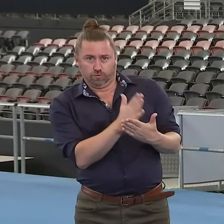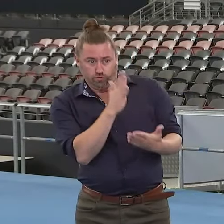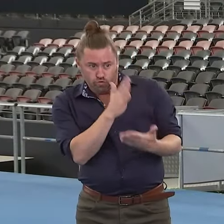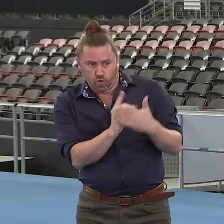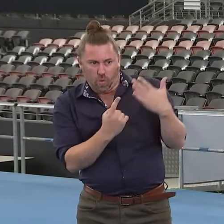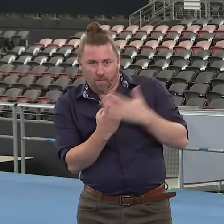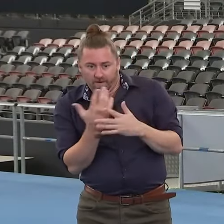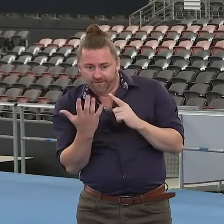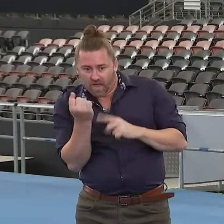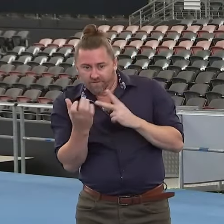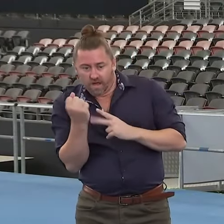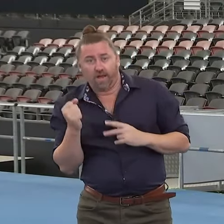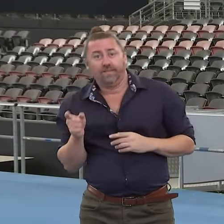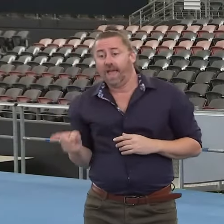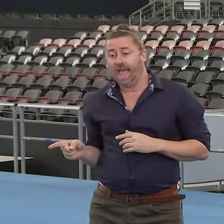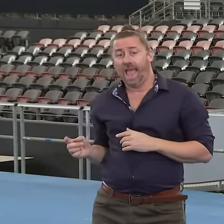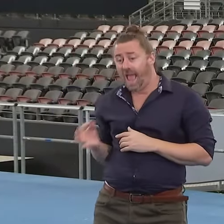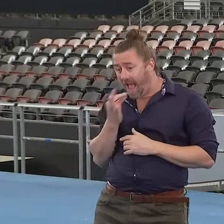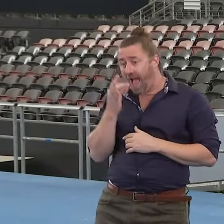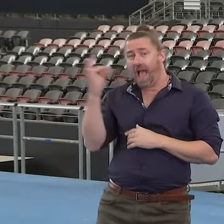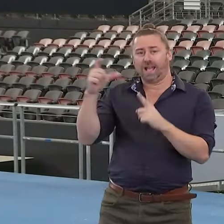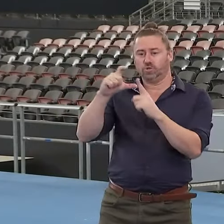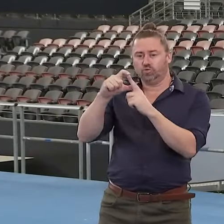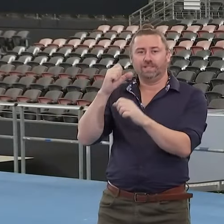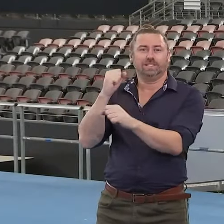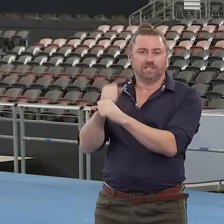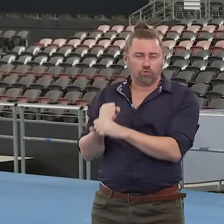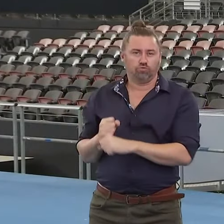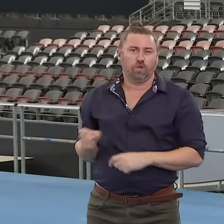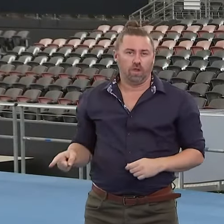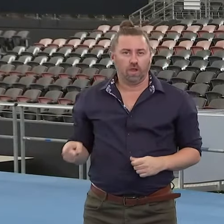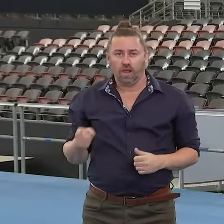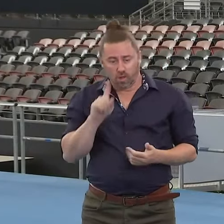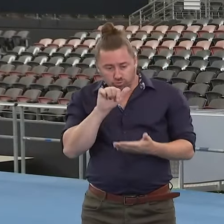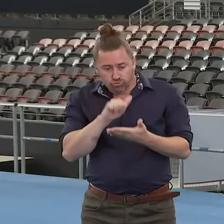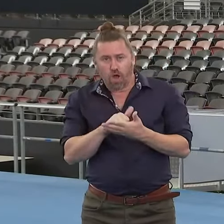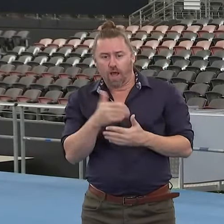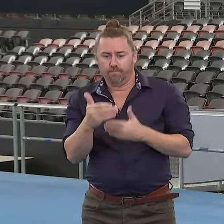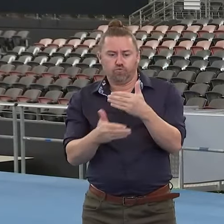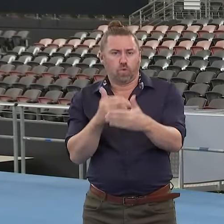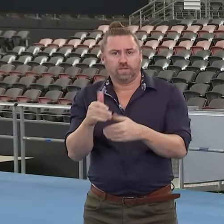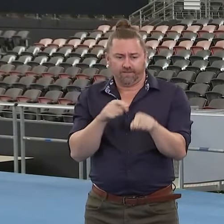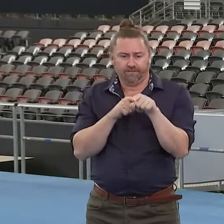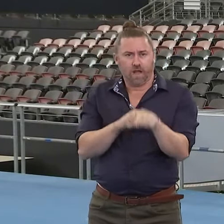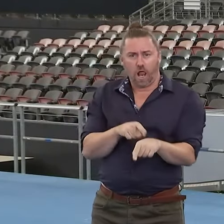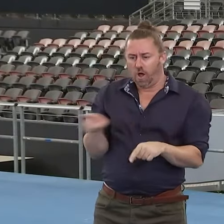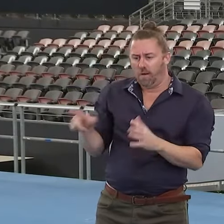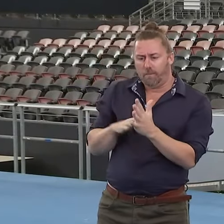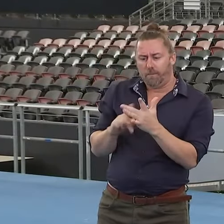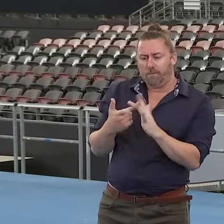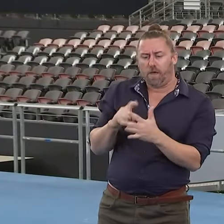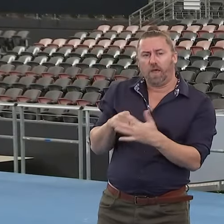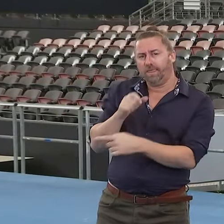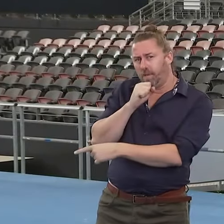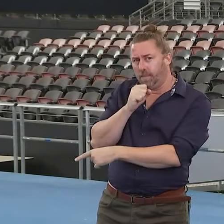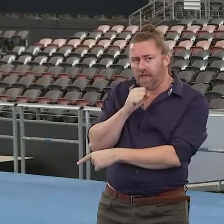And my understanding is he raised that with his director general. That's appropriate course of action. It is absolutely appropriate course of action.